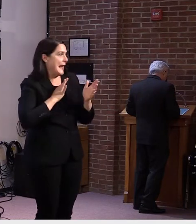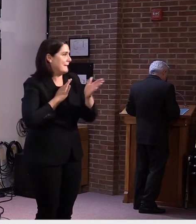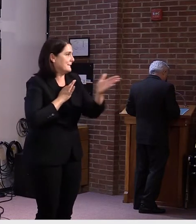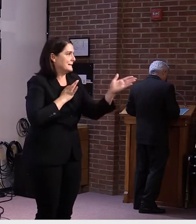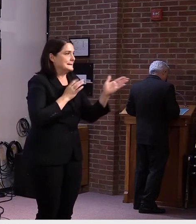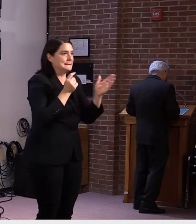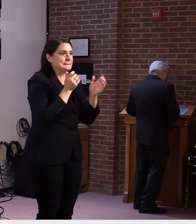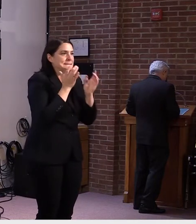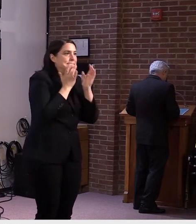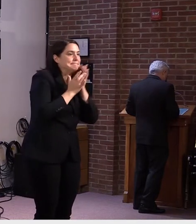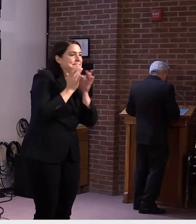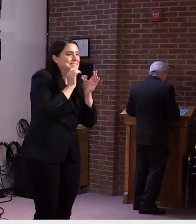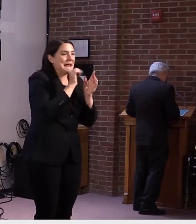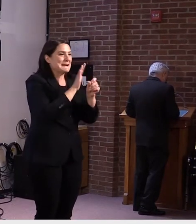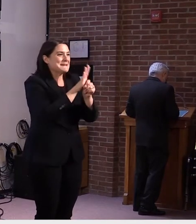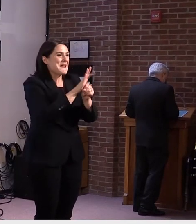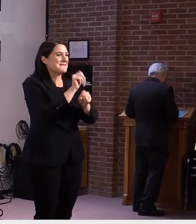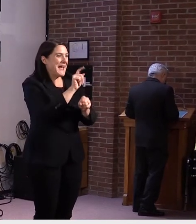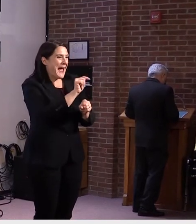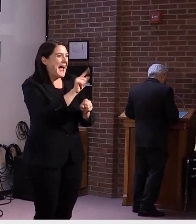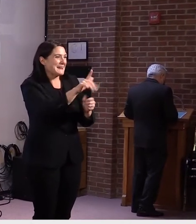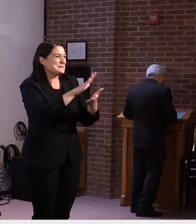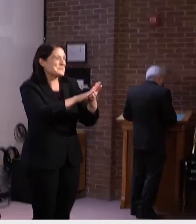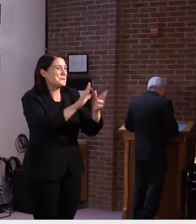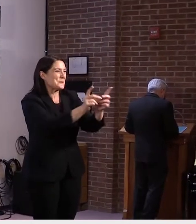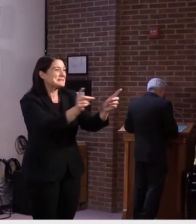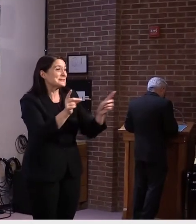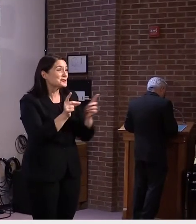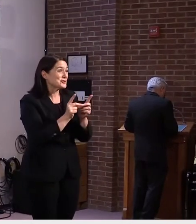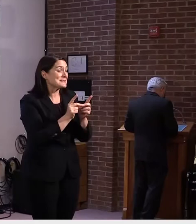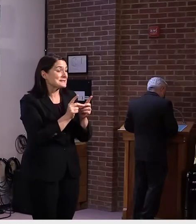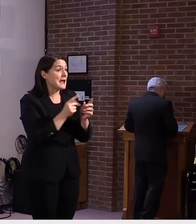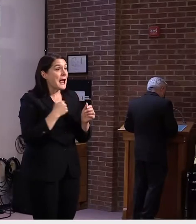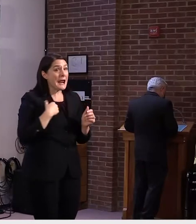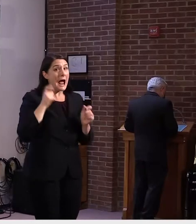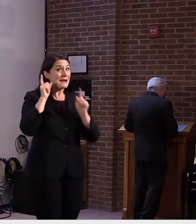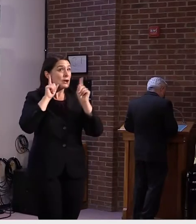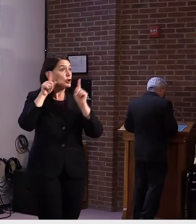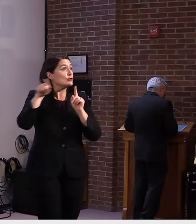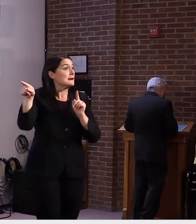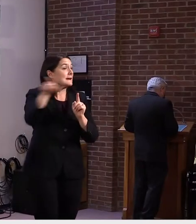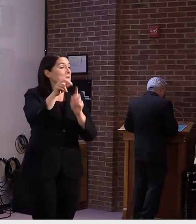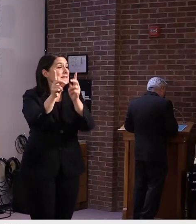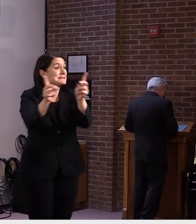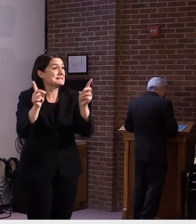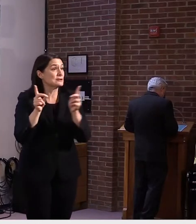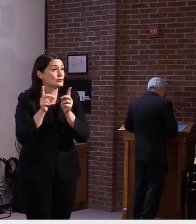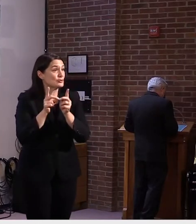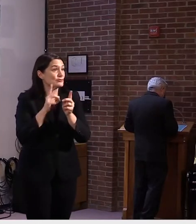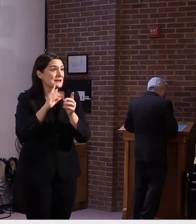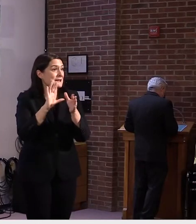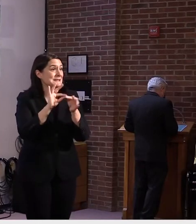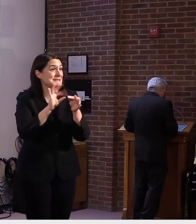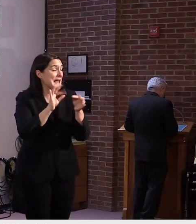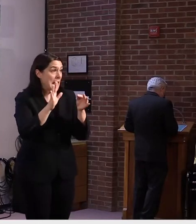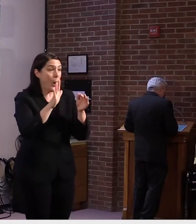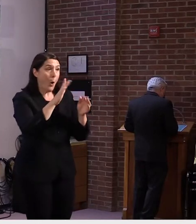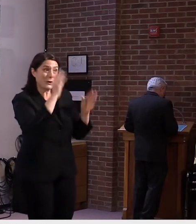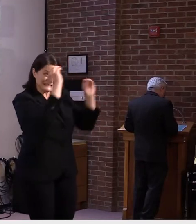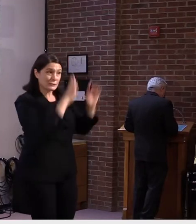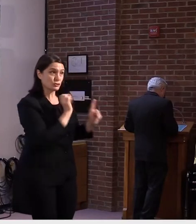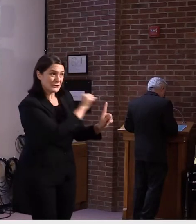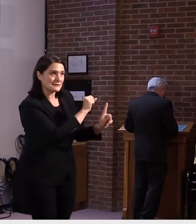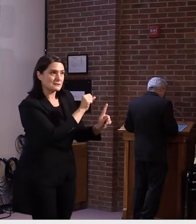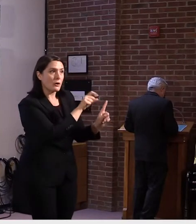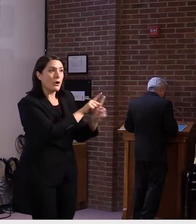be facing this fall. I'm hearing from administrators from districts around the state to say that they're concerned about their ability to have enough substitute teachers